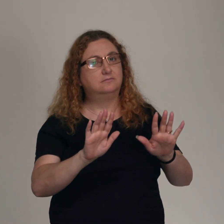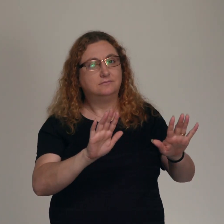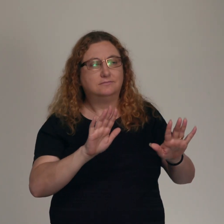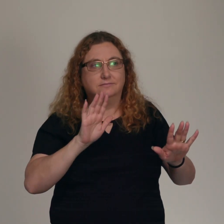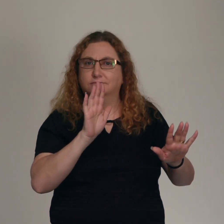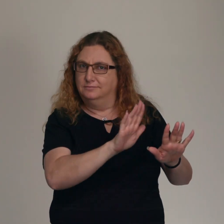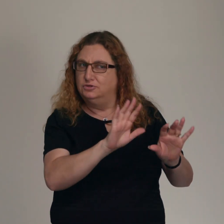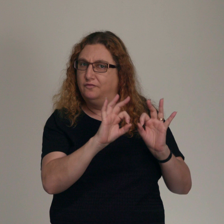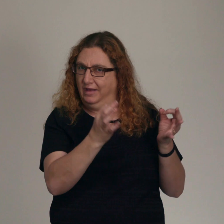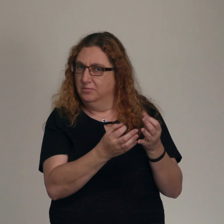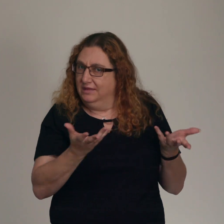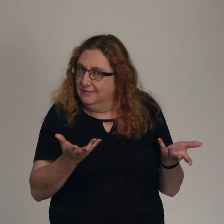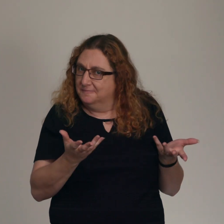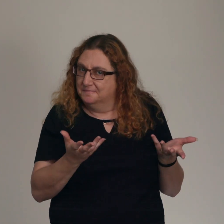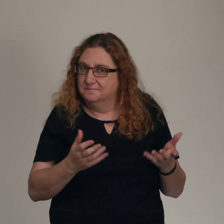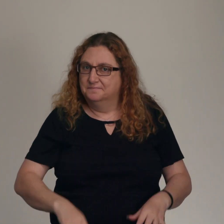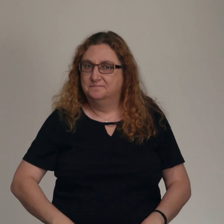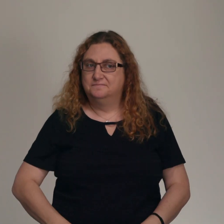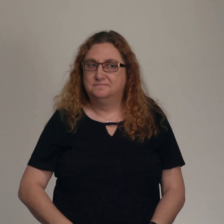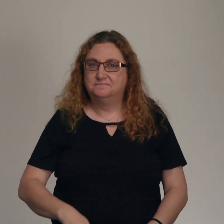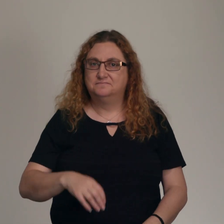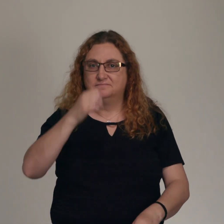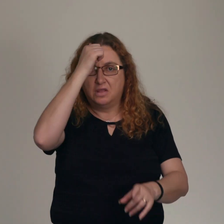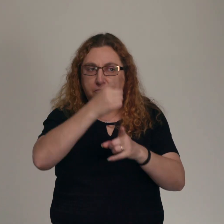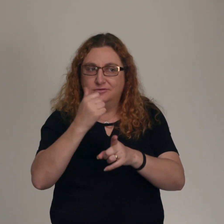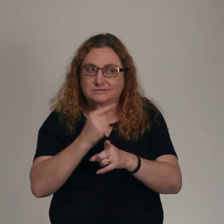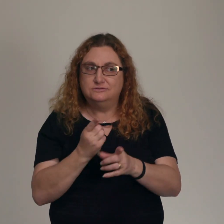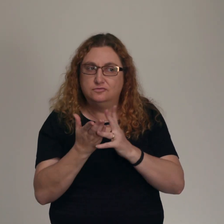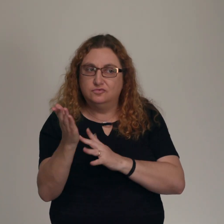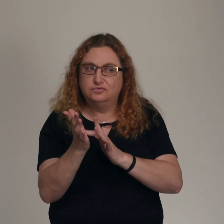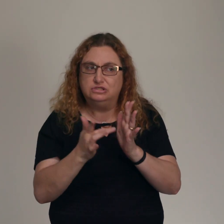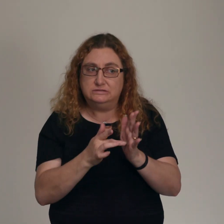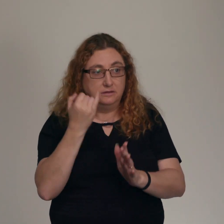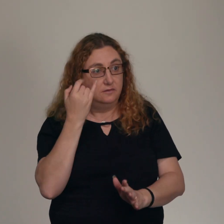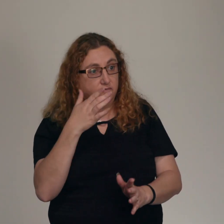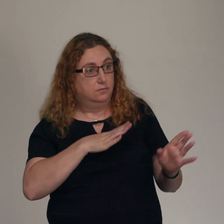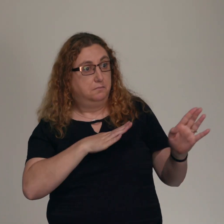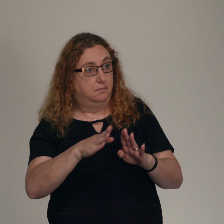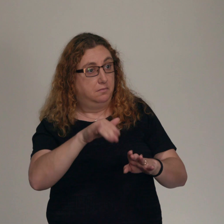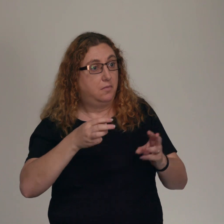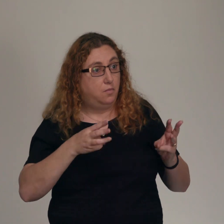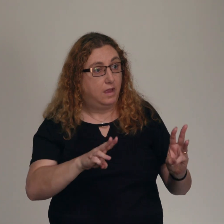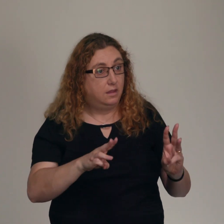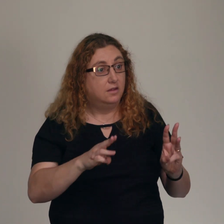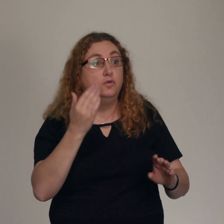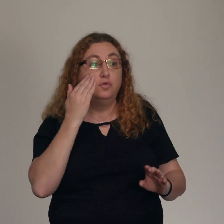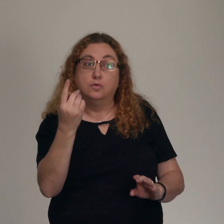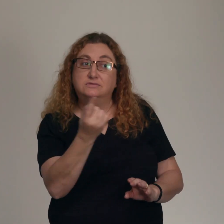And what does he say is the effect? Look, if you act this way, and you know someone has something against you, you know that you